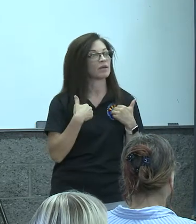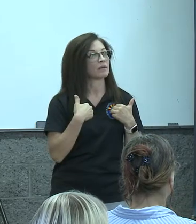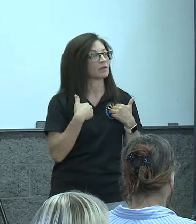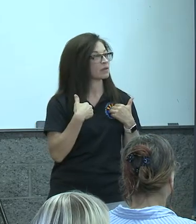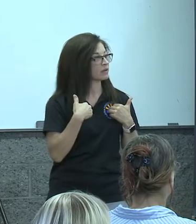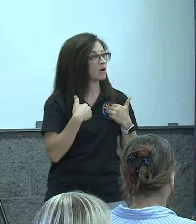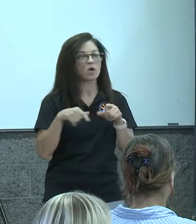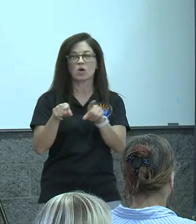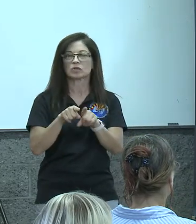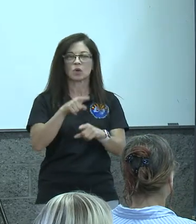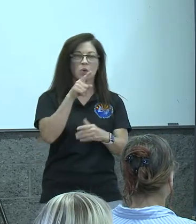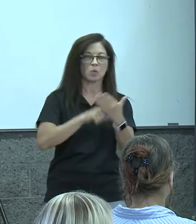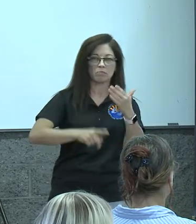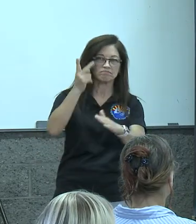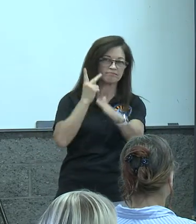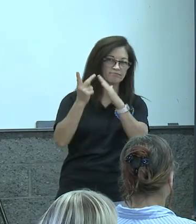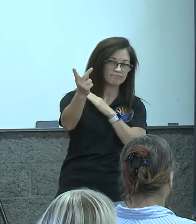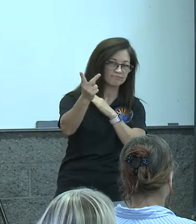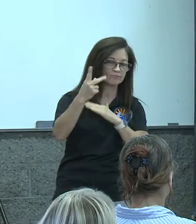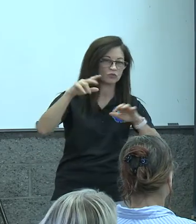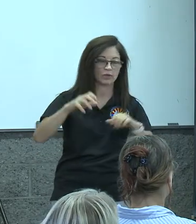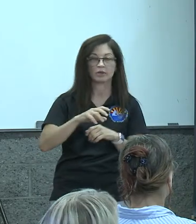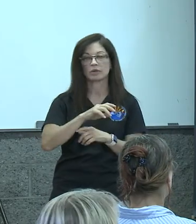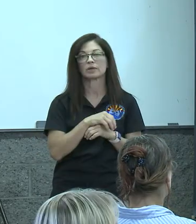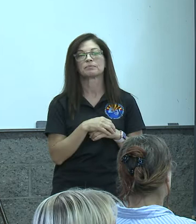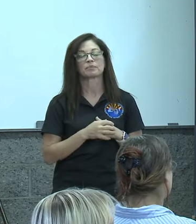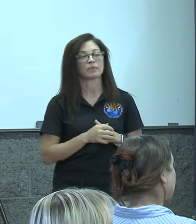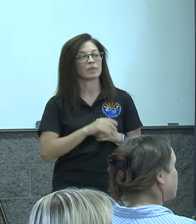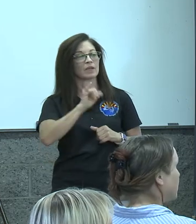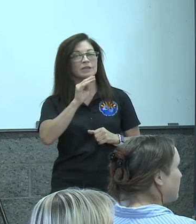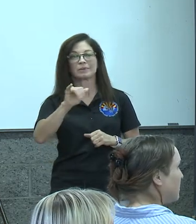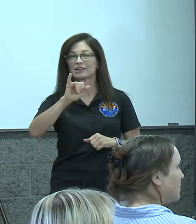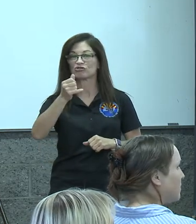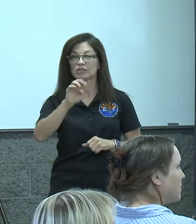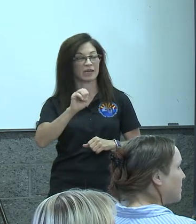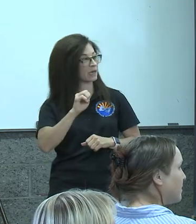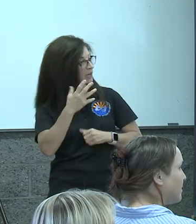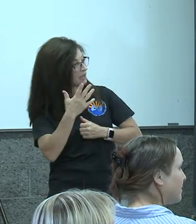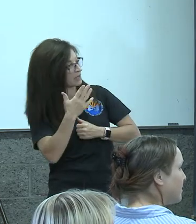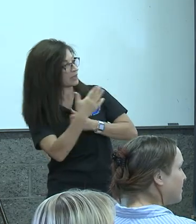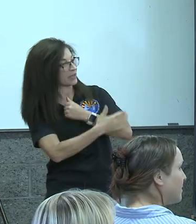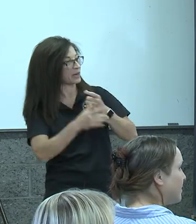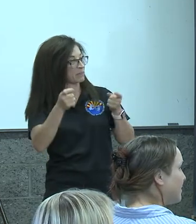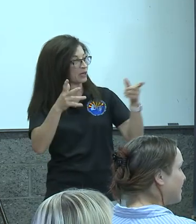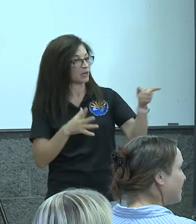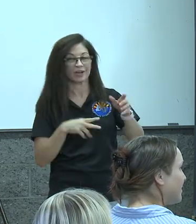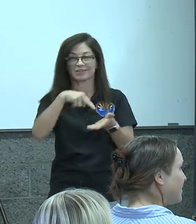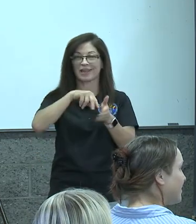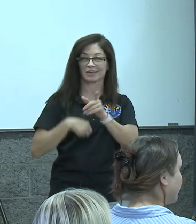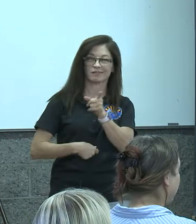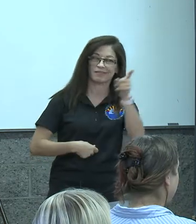what we have in the forecast um jimmy jane our county manager is here um standing over there in the white